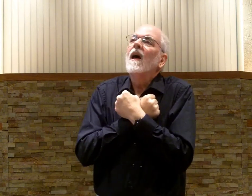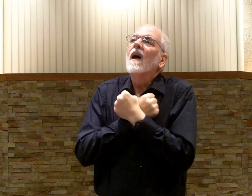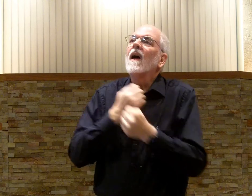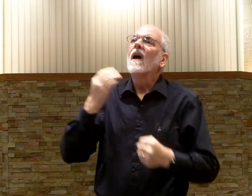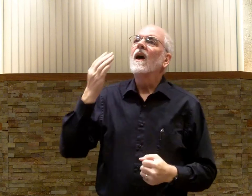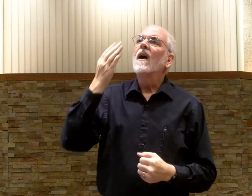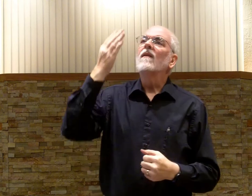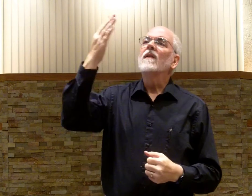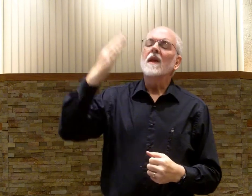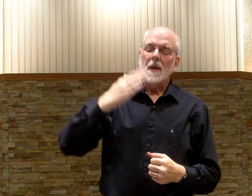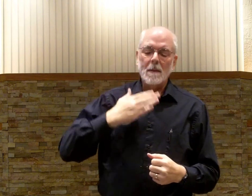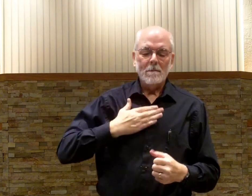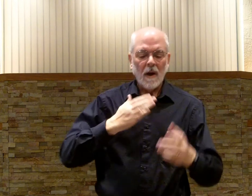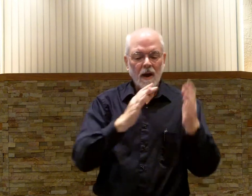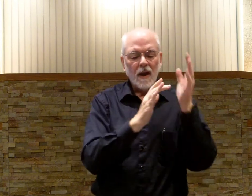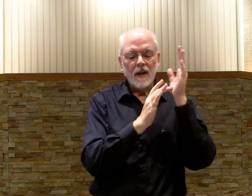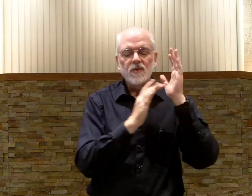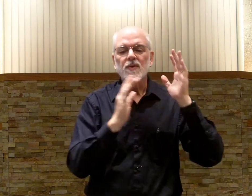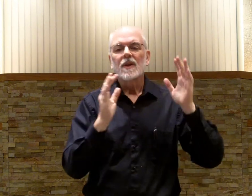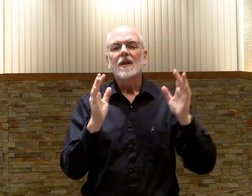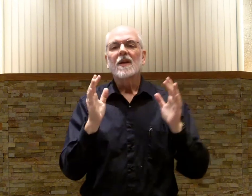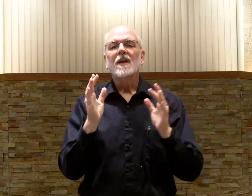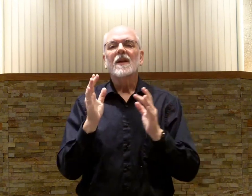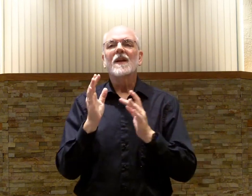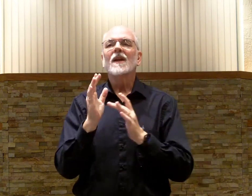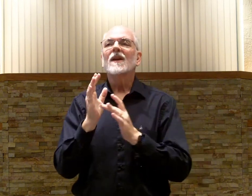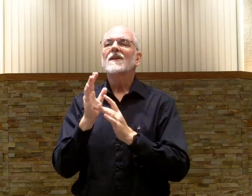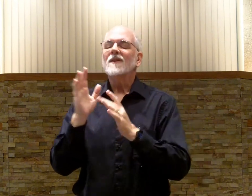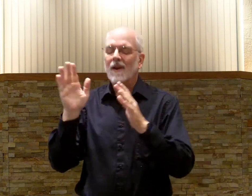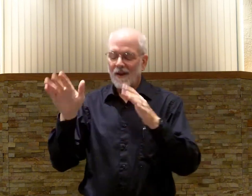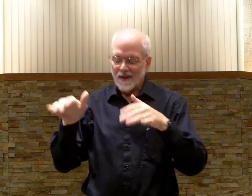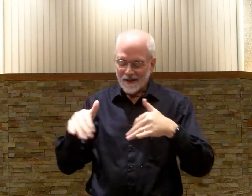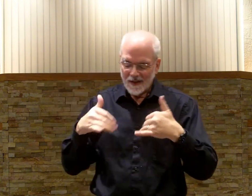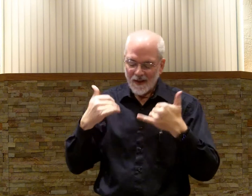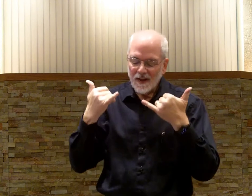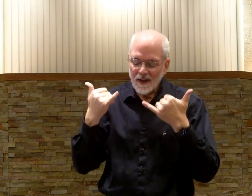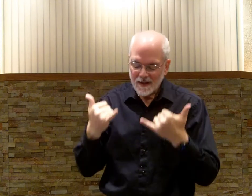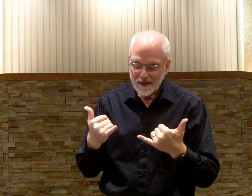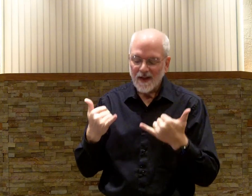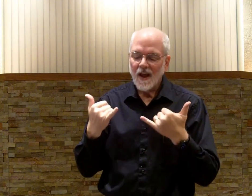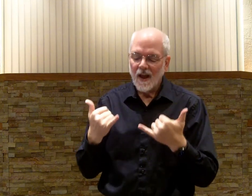thee my Jesus tis now